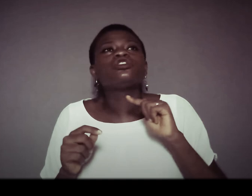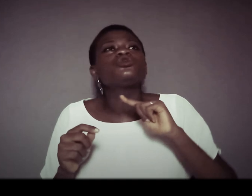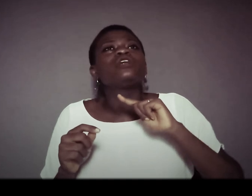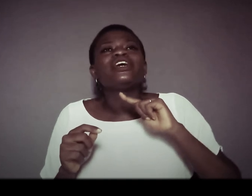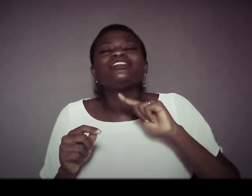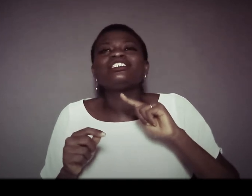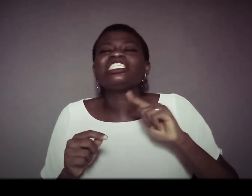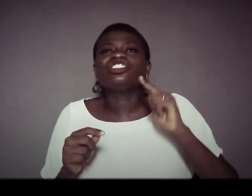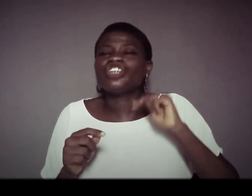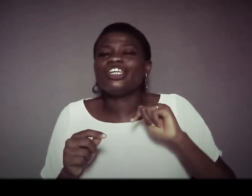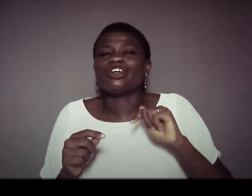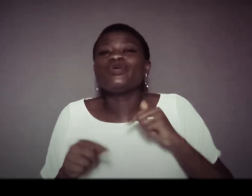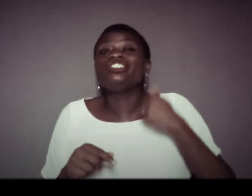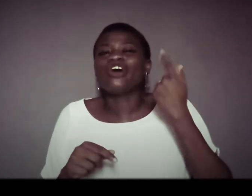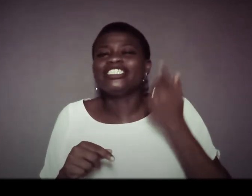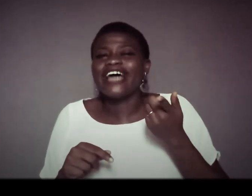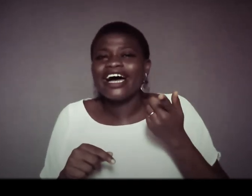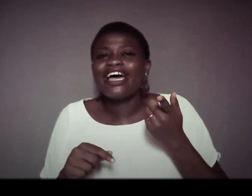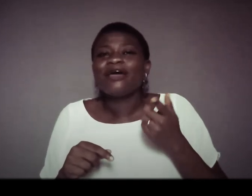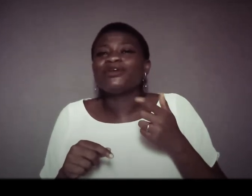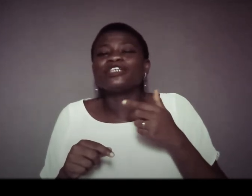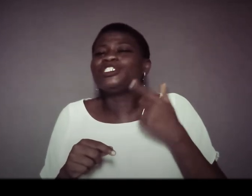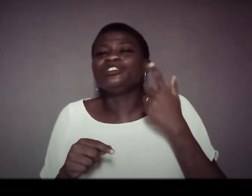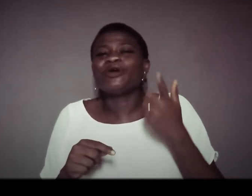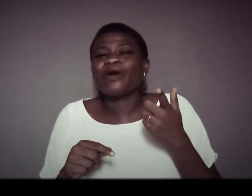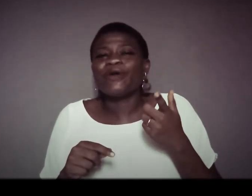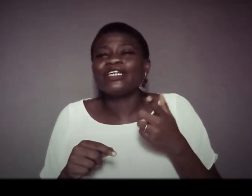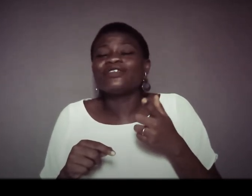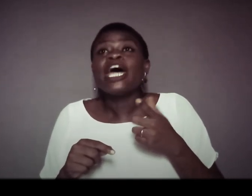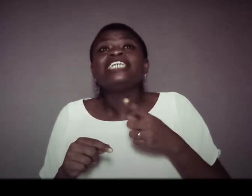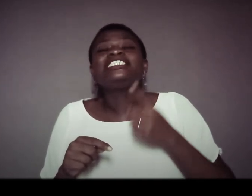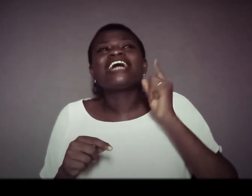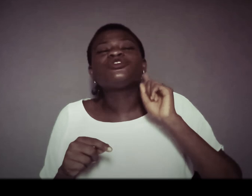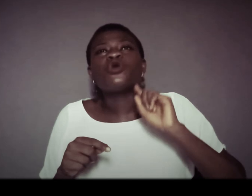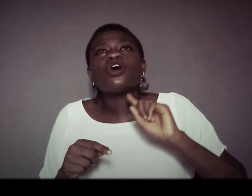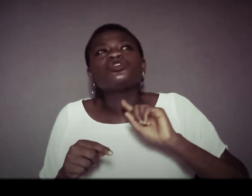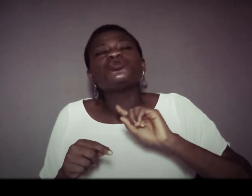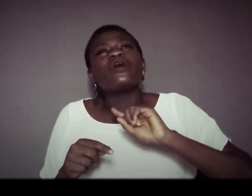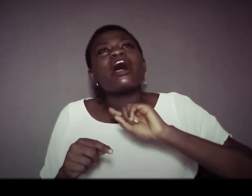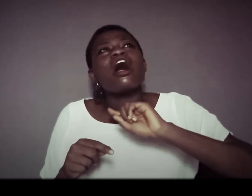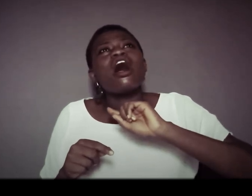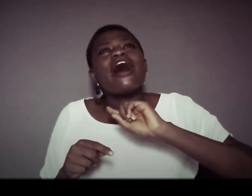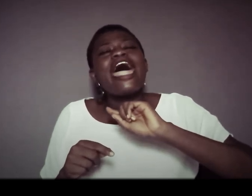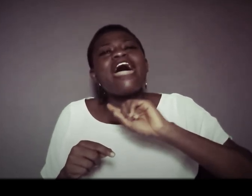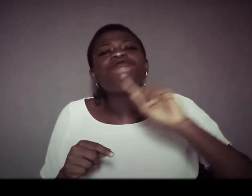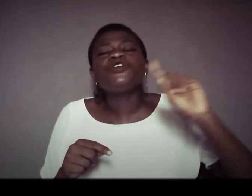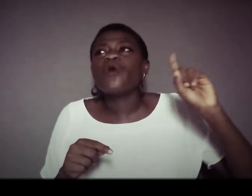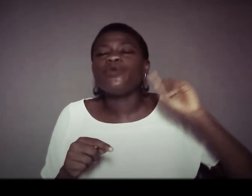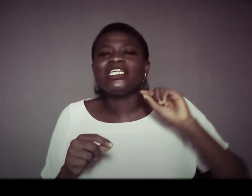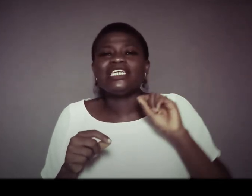to she didn't join us we joined her because we didn't know where we were going to she took us to everywhere we needed